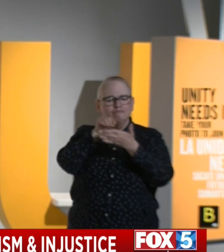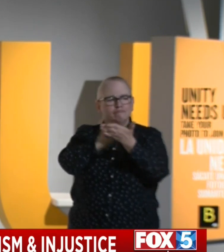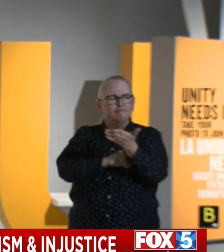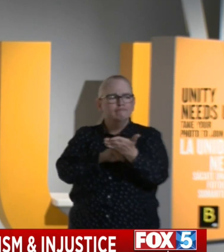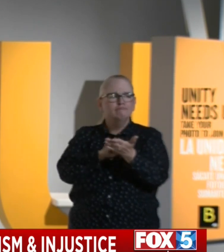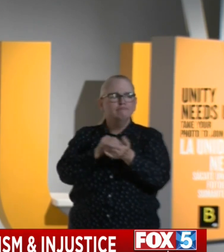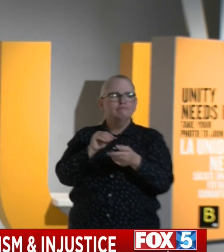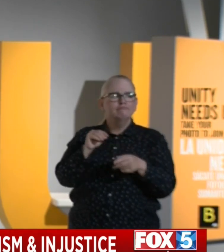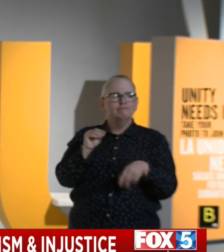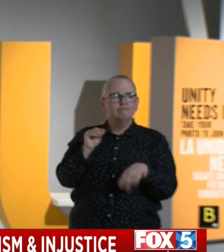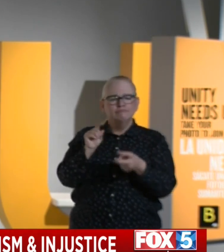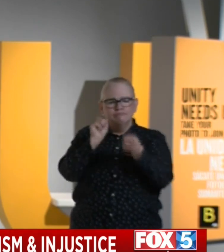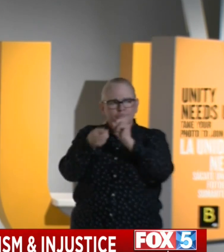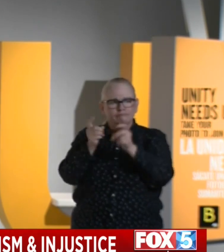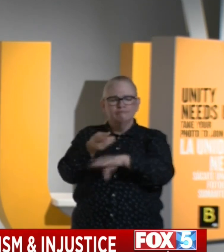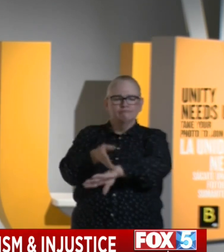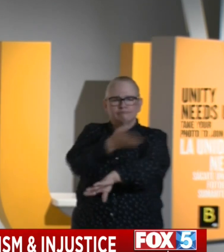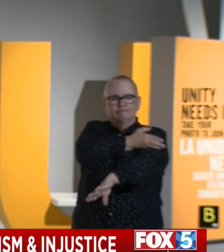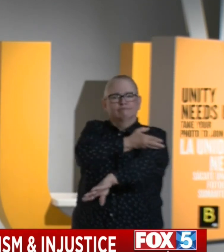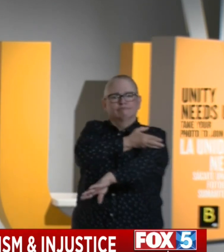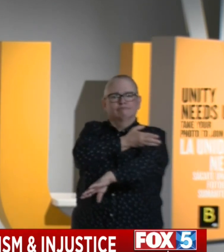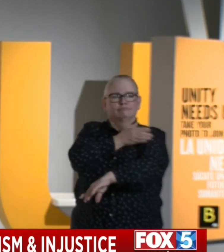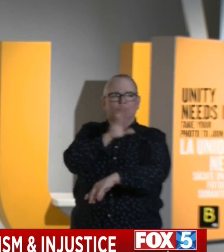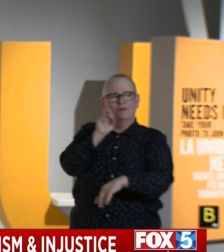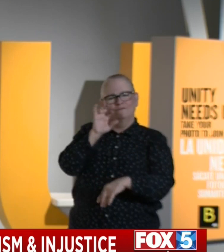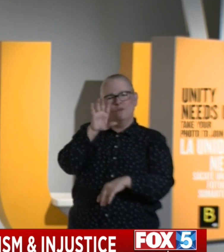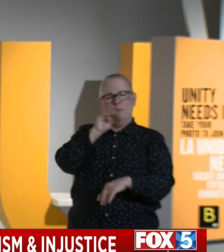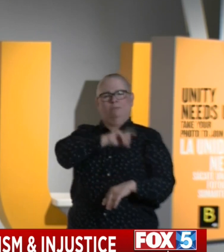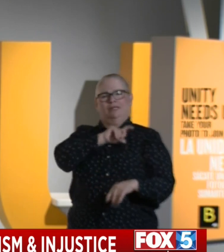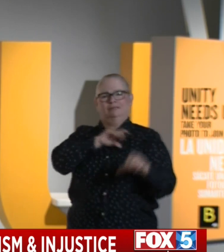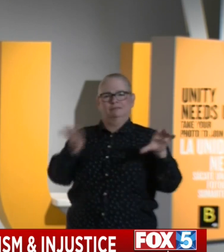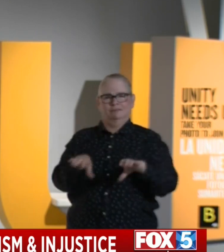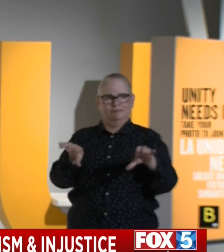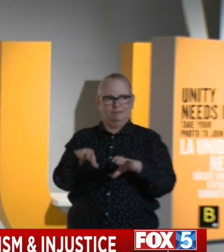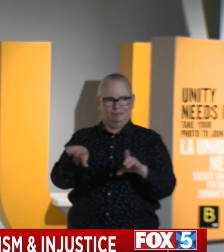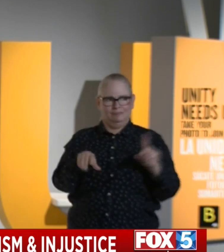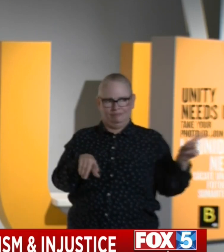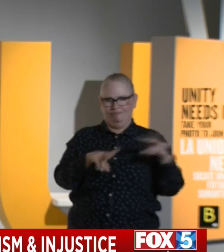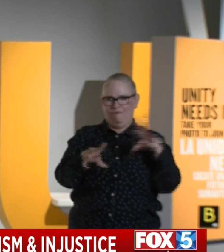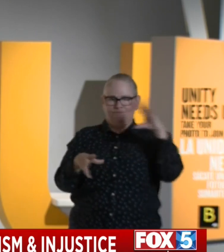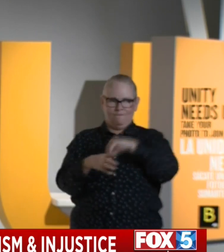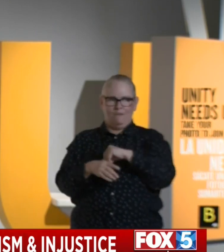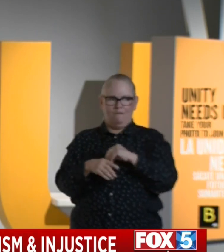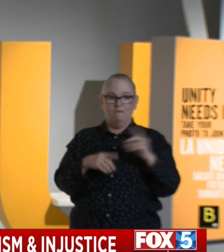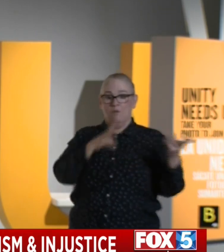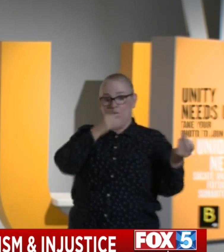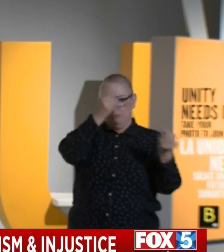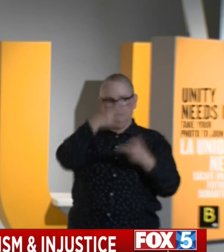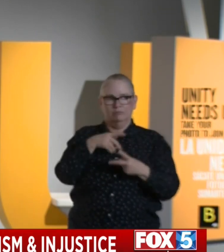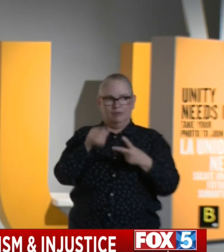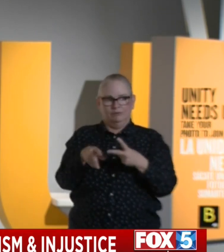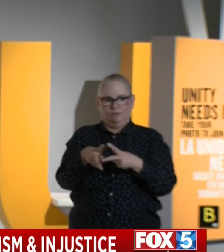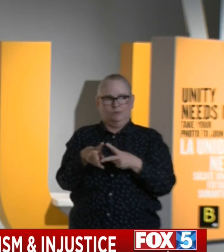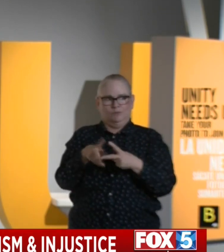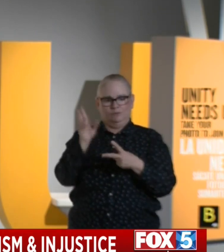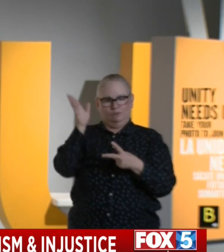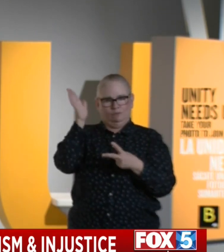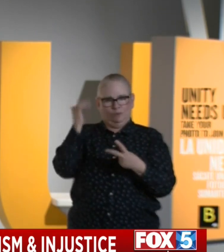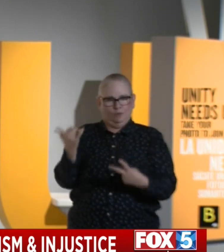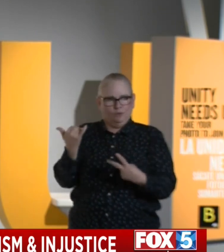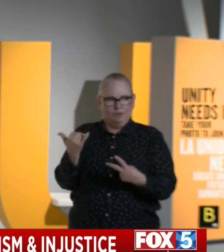And he, to his credit, is going to advise our efforts with the Latifah working with journalists,